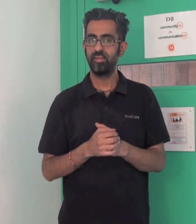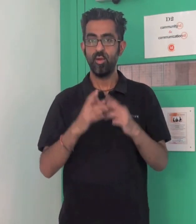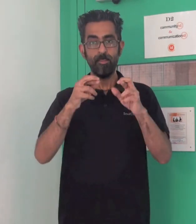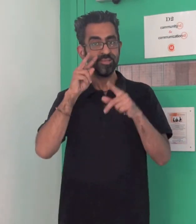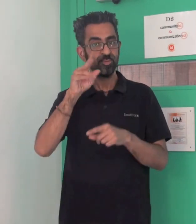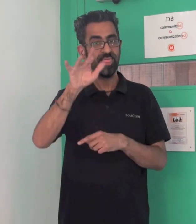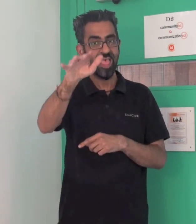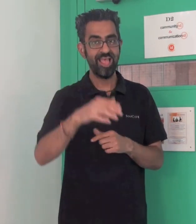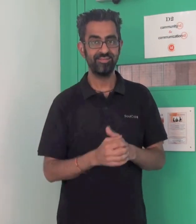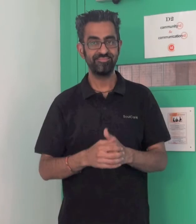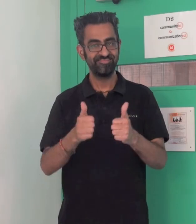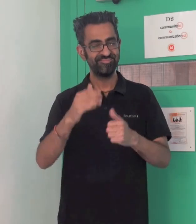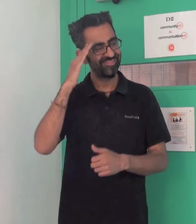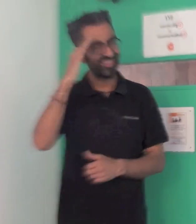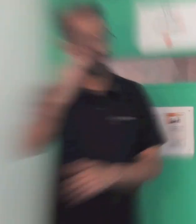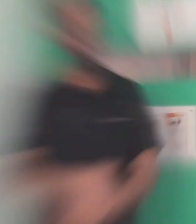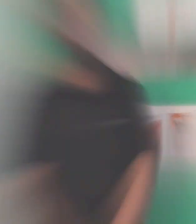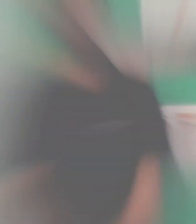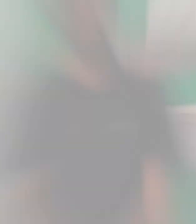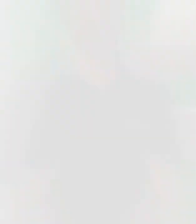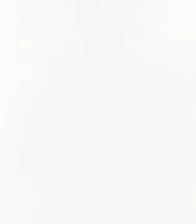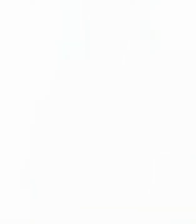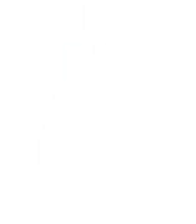nice coffee and some biscuits as well. So hopefully we'll see you there. there.